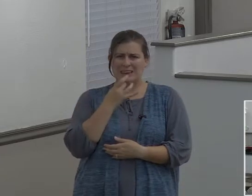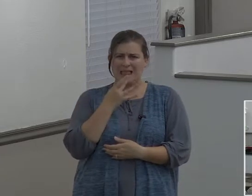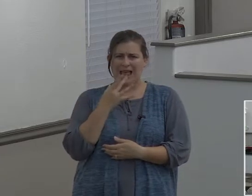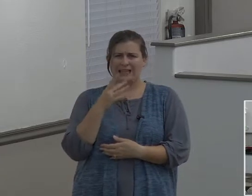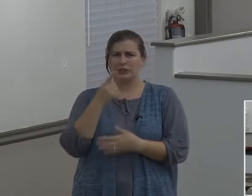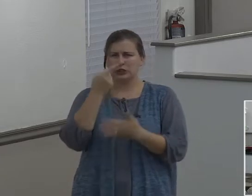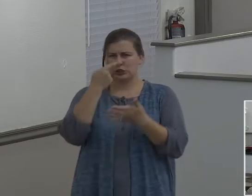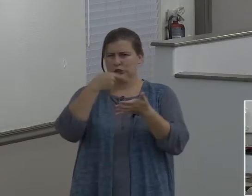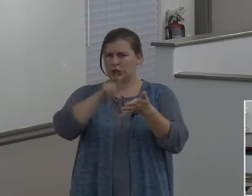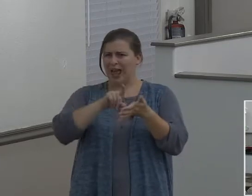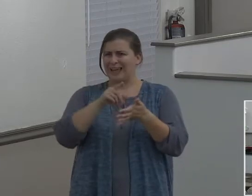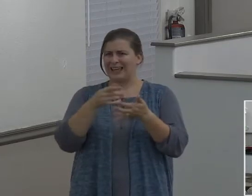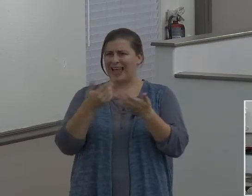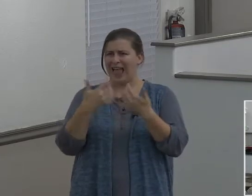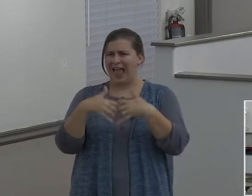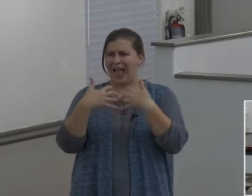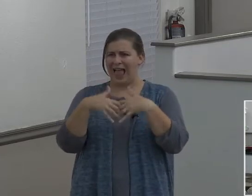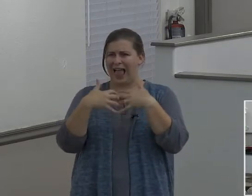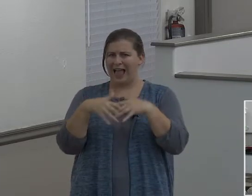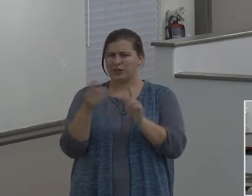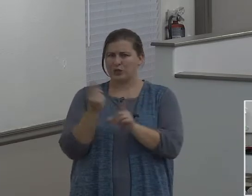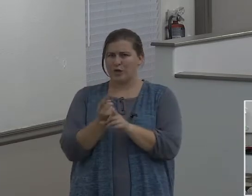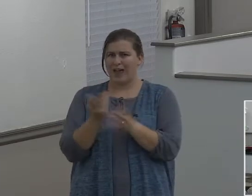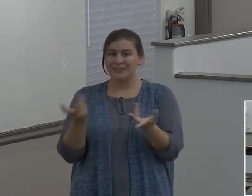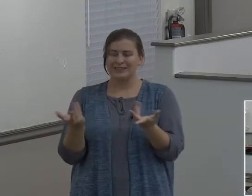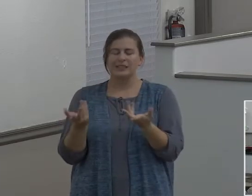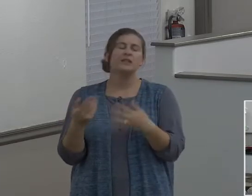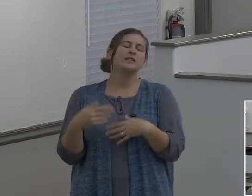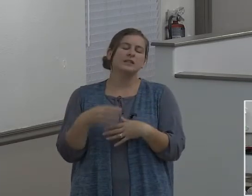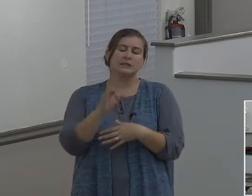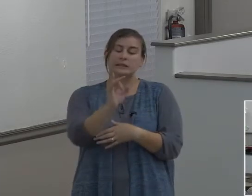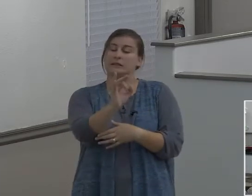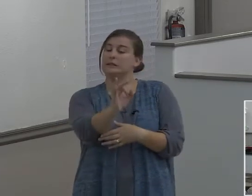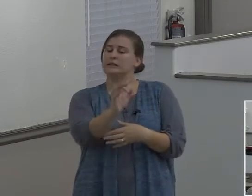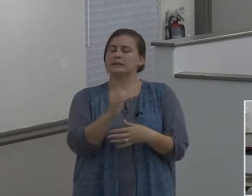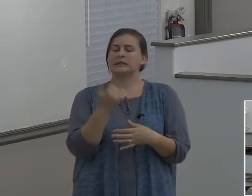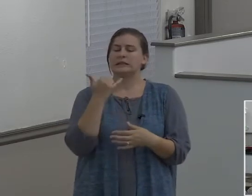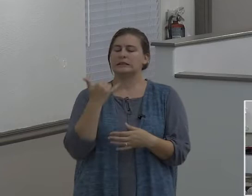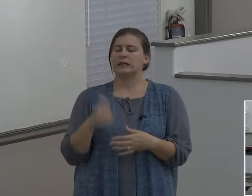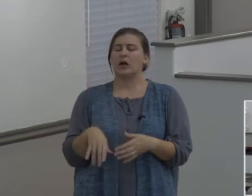And you know, and I'll be honest with you, I mean, sometimes I think, man, I mean,